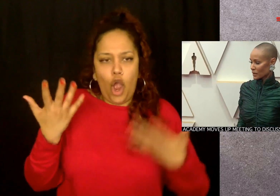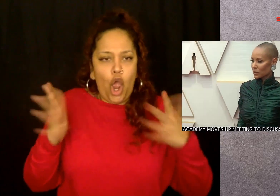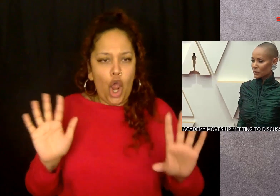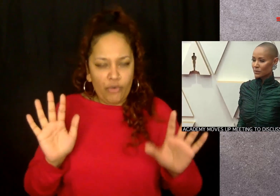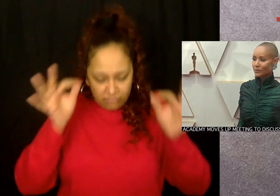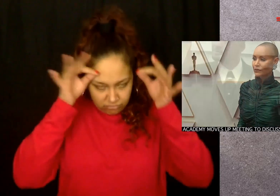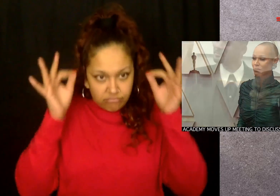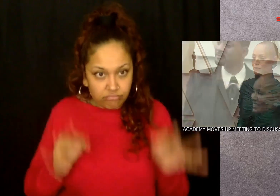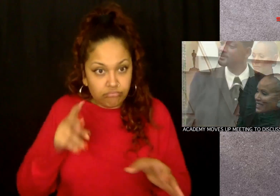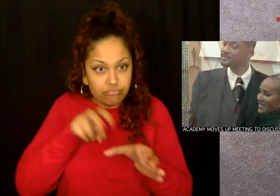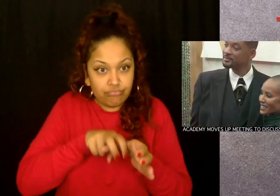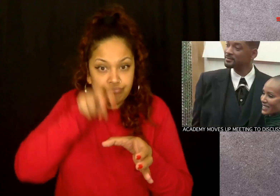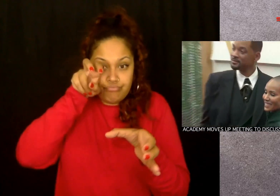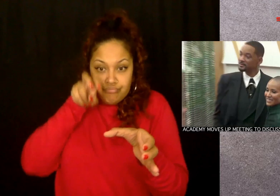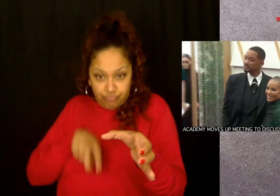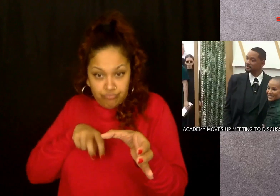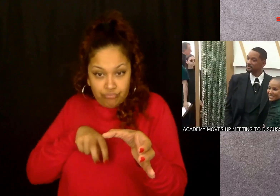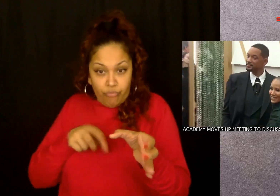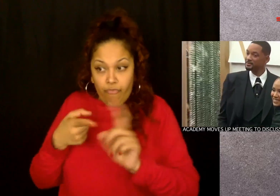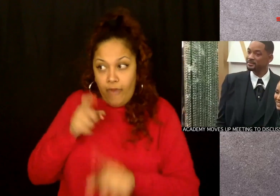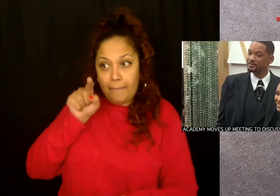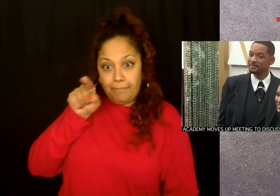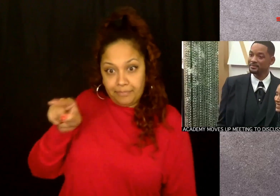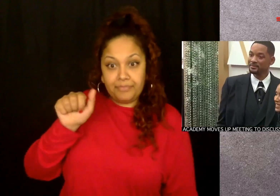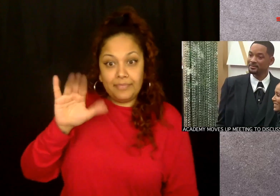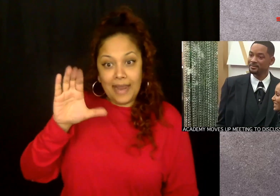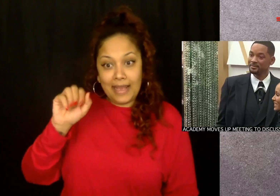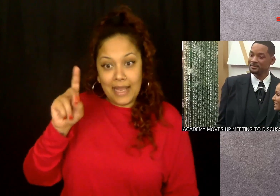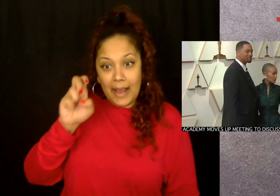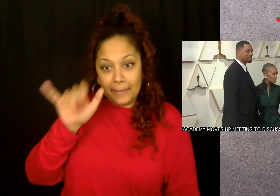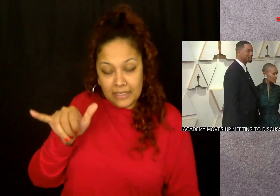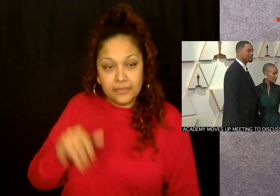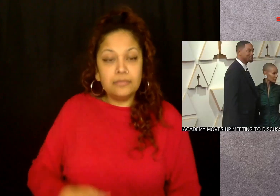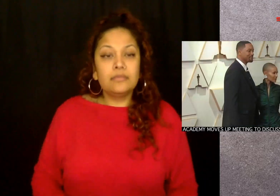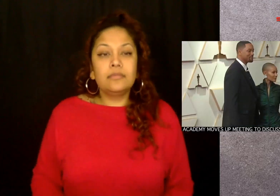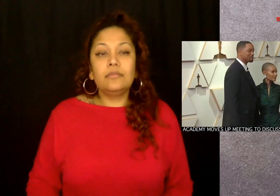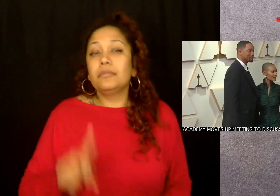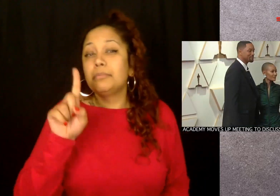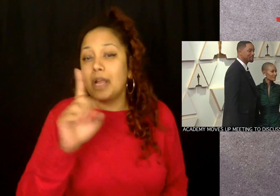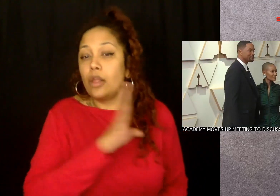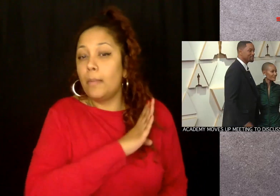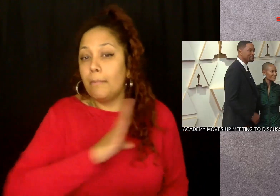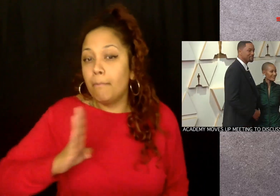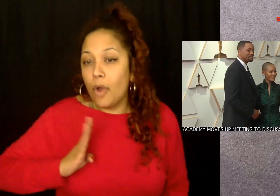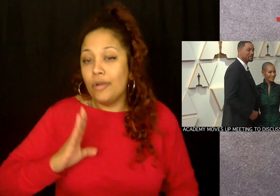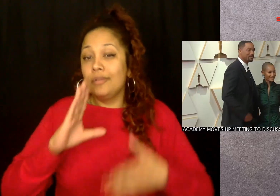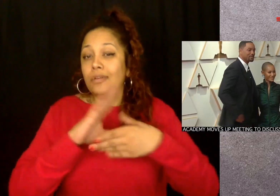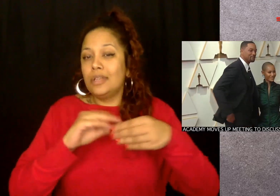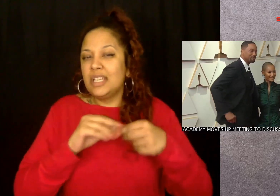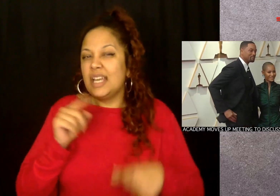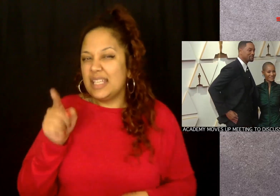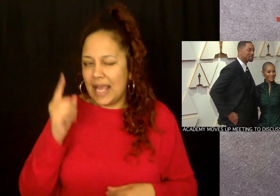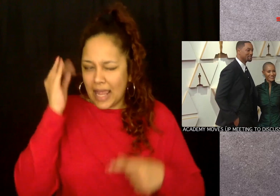Smith has already resigned from the Academy, but the Board says they're considering additional